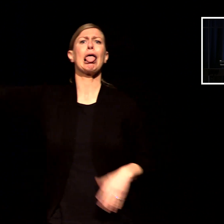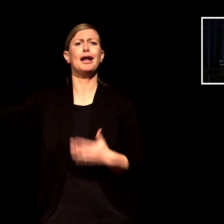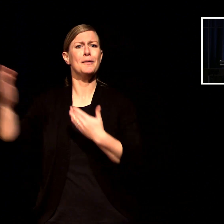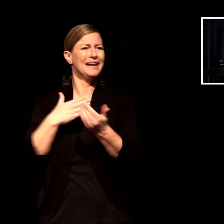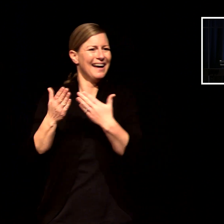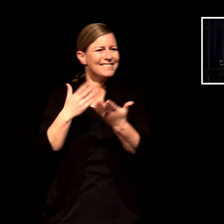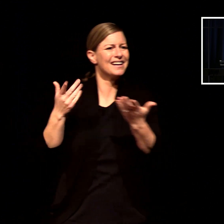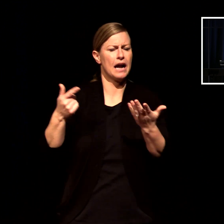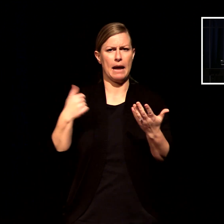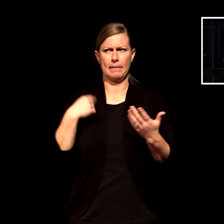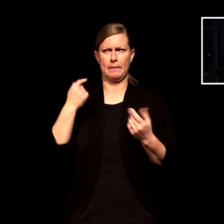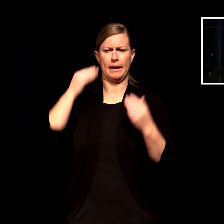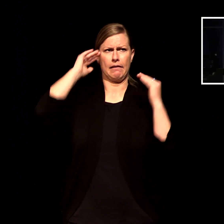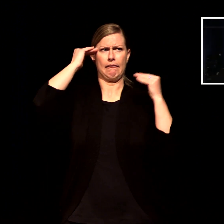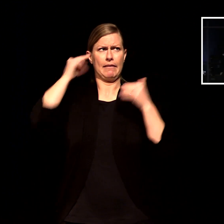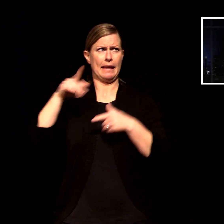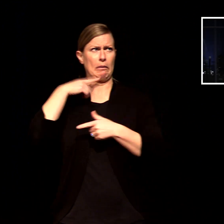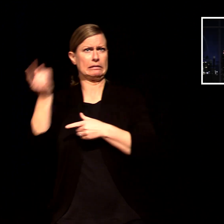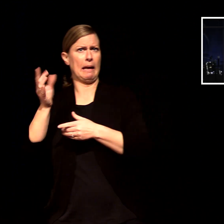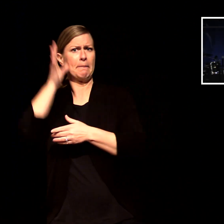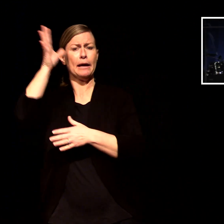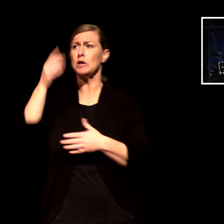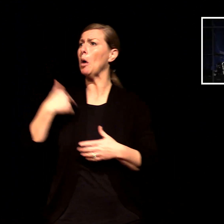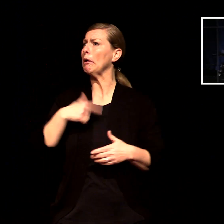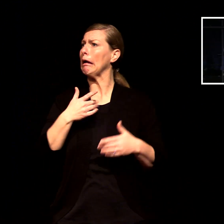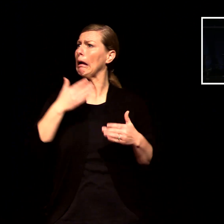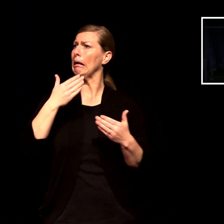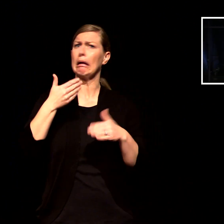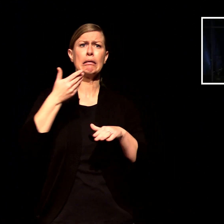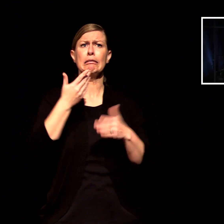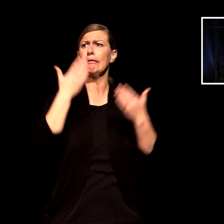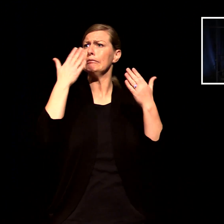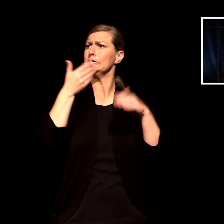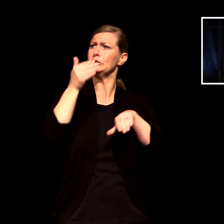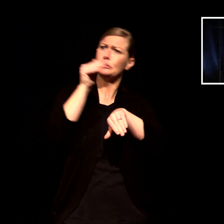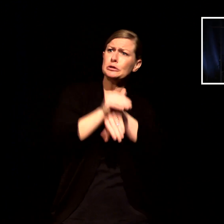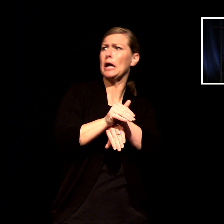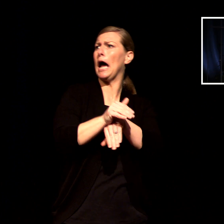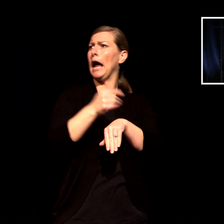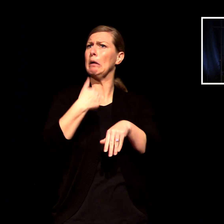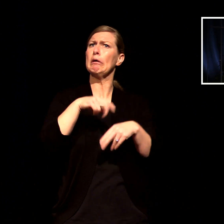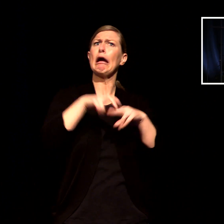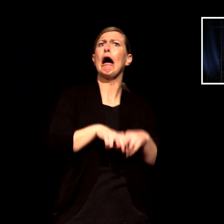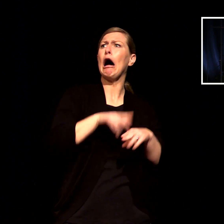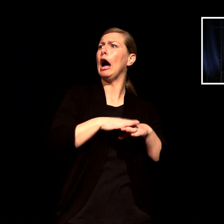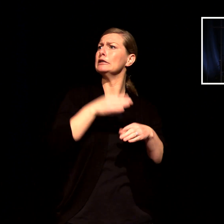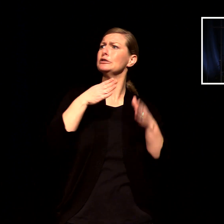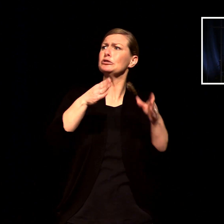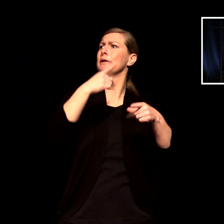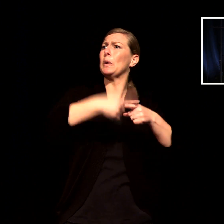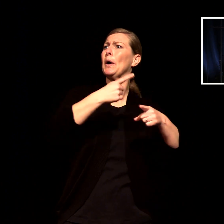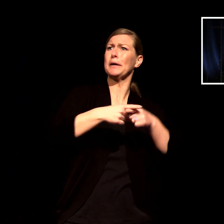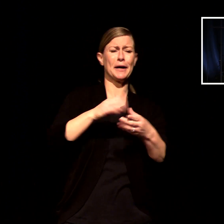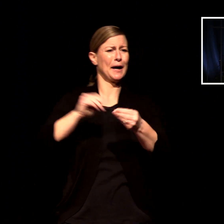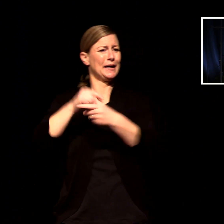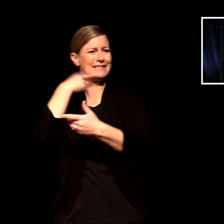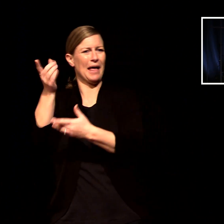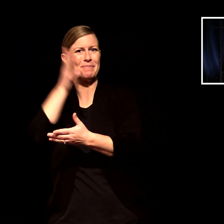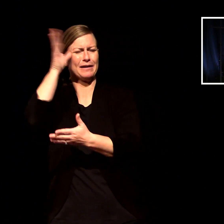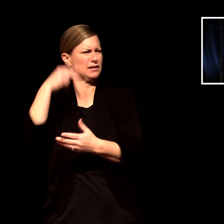awesome no and i'm trying to be engaged i'm trying to pay attention to a movie that i have no idea what's going on in because i want